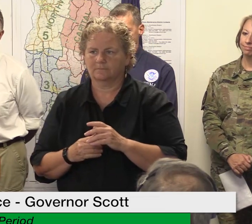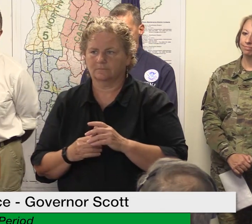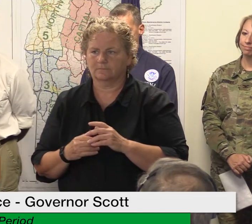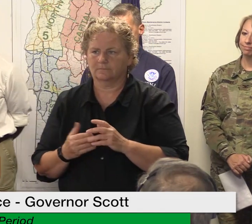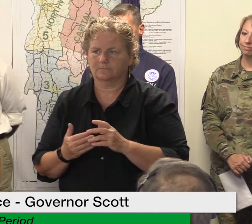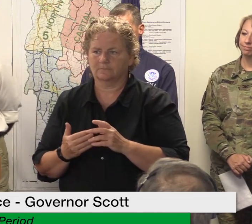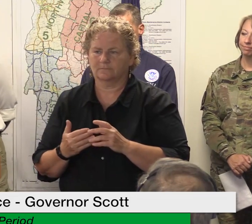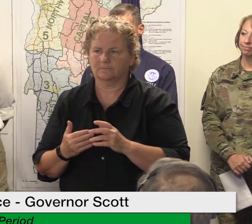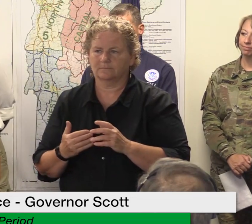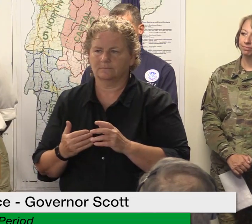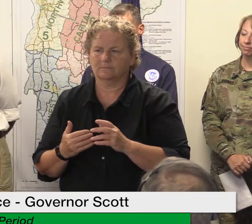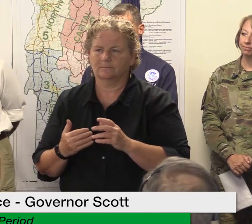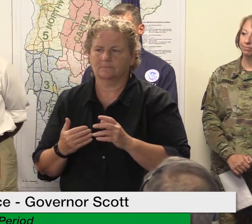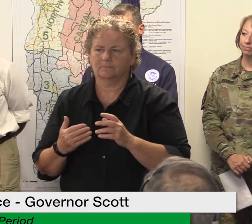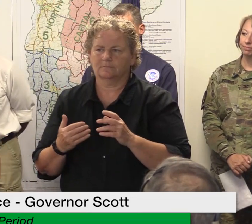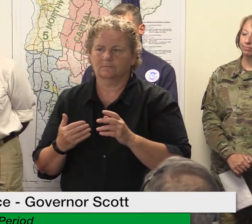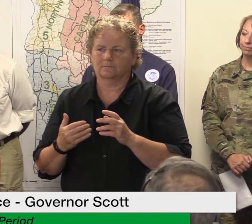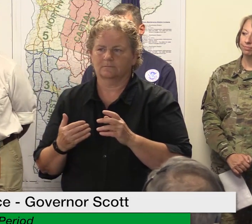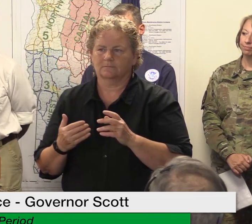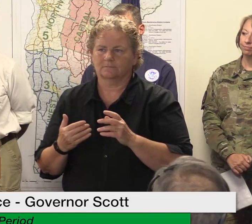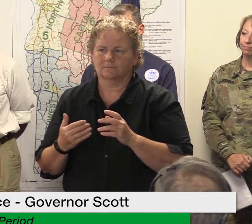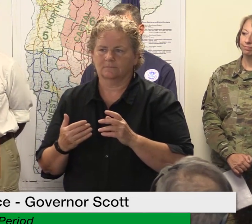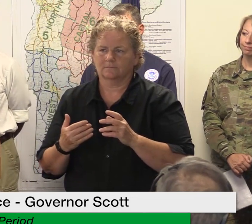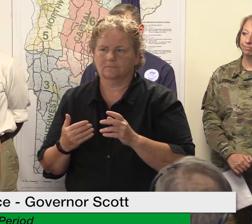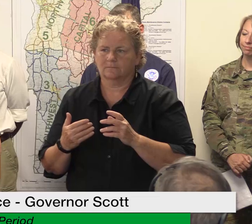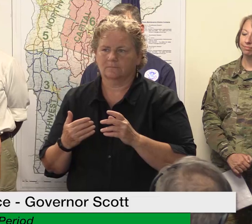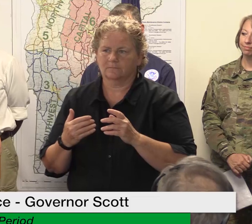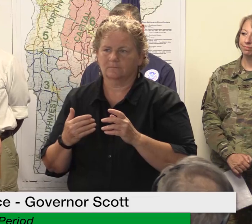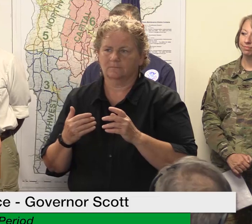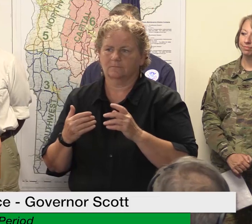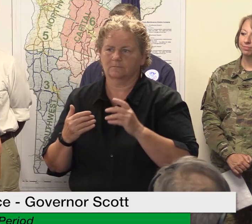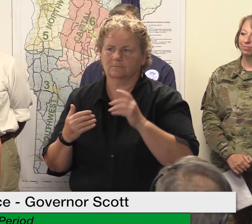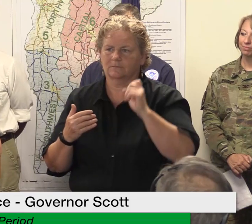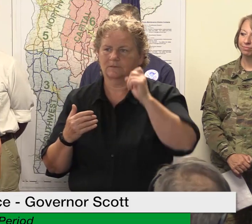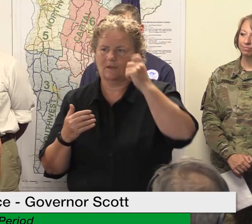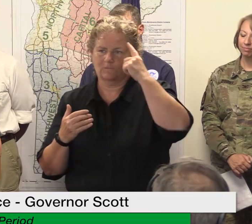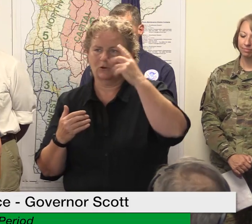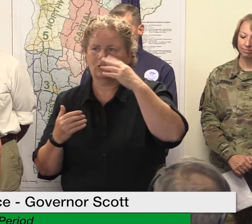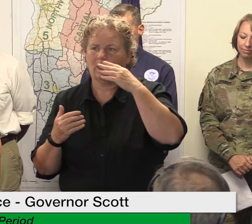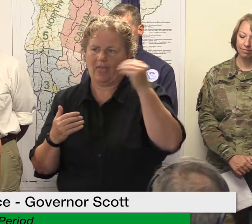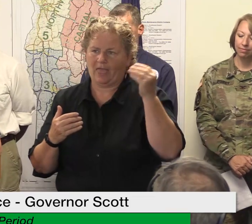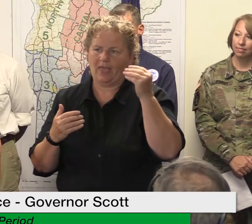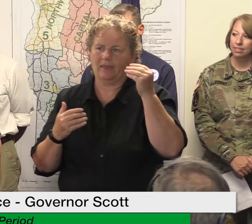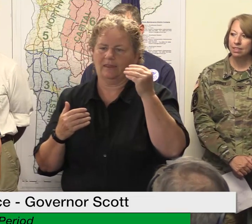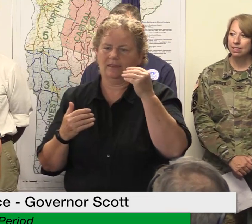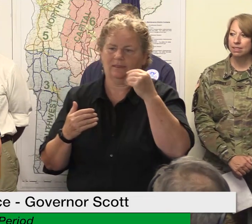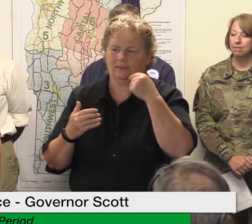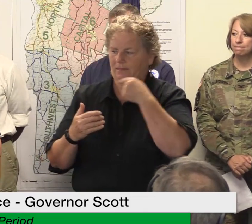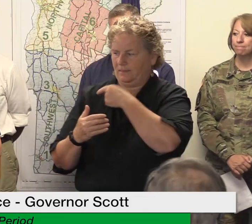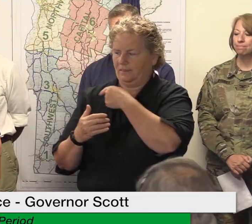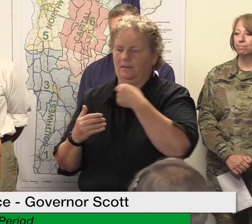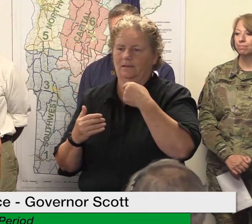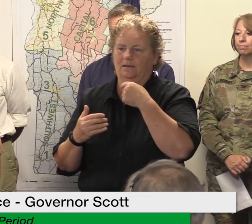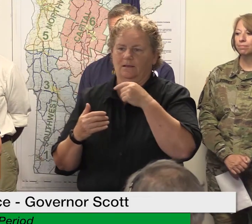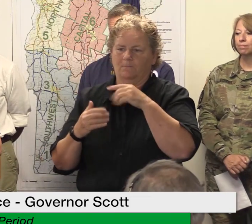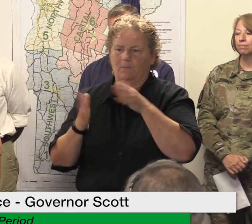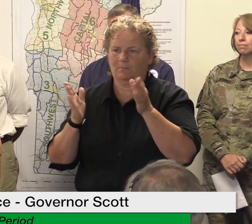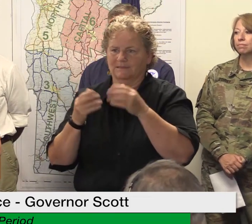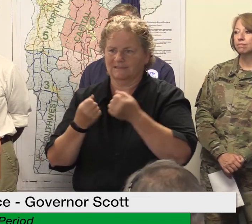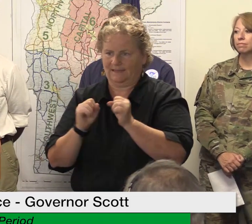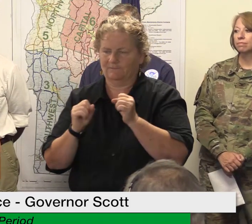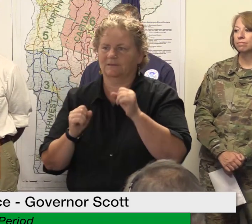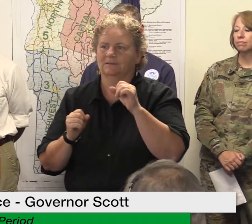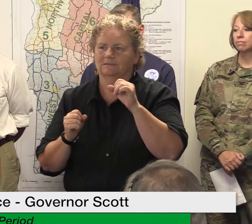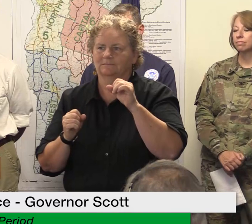it's a it's a very real thing you've heard the governor and i talk about how yucky the flood waters are and the silt that's left behind so it's it's a